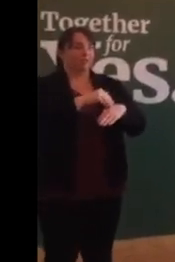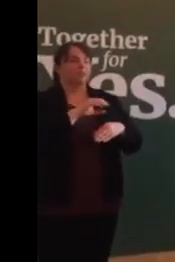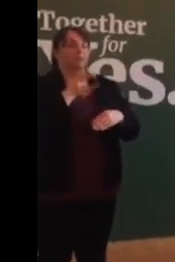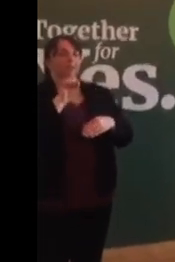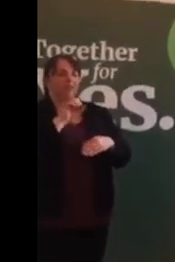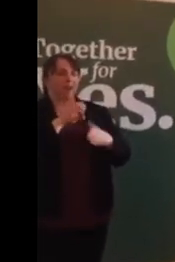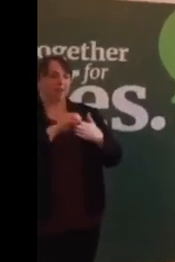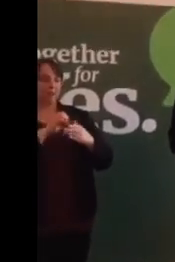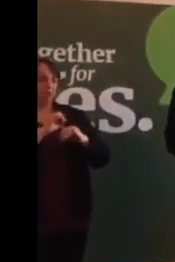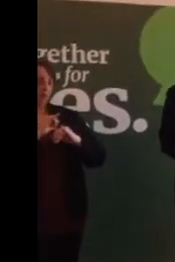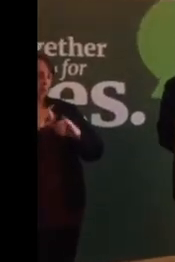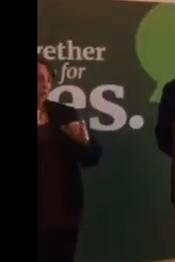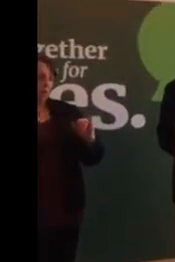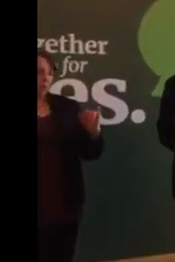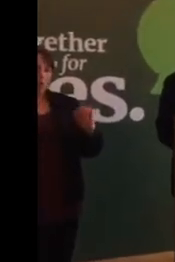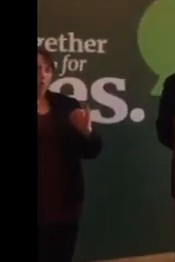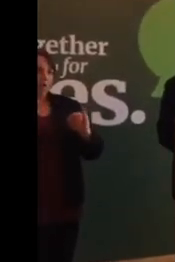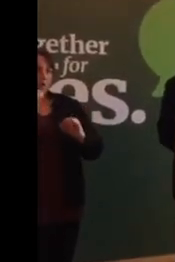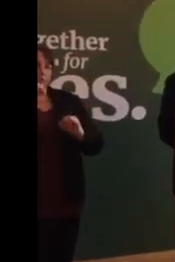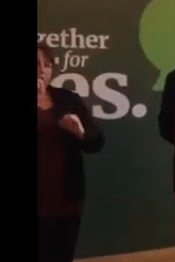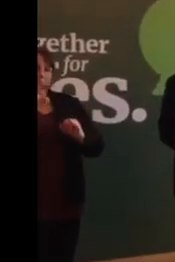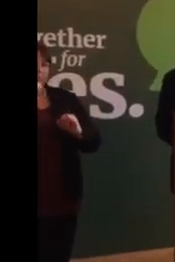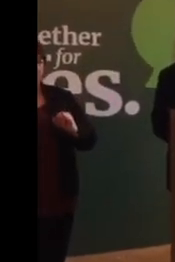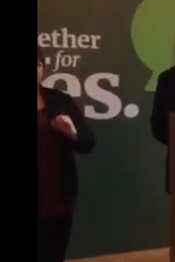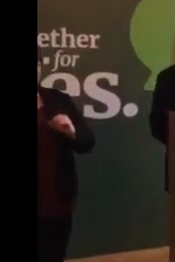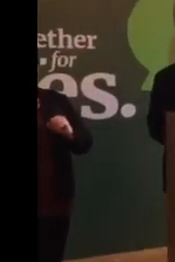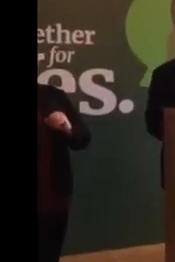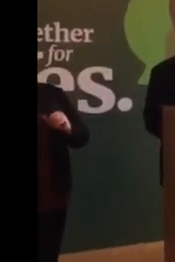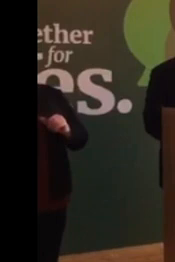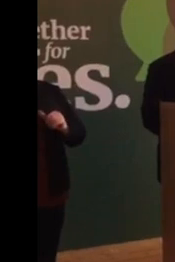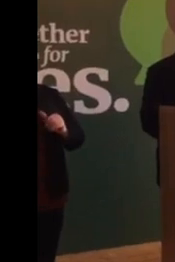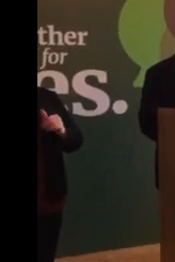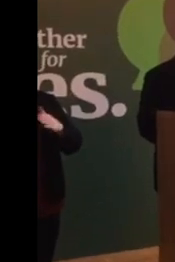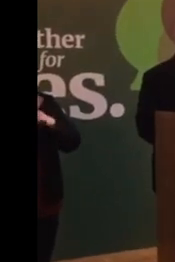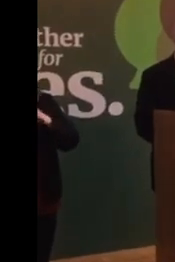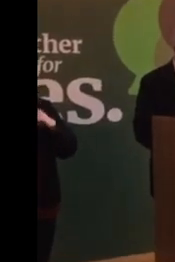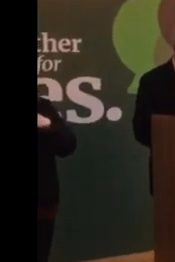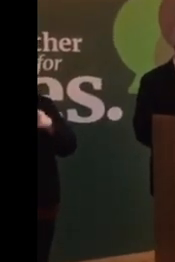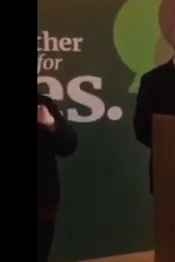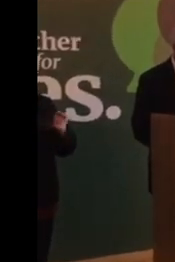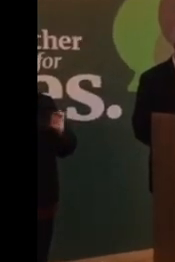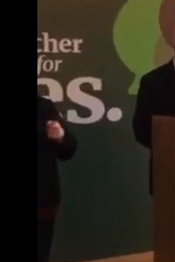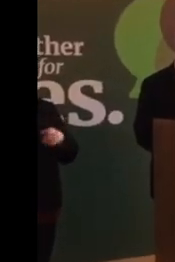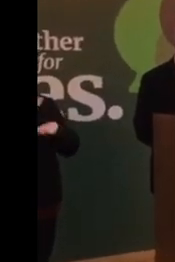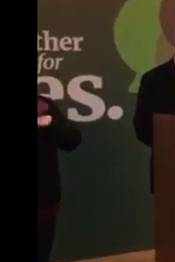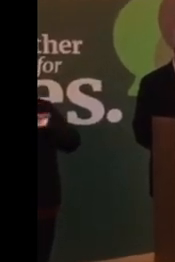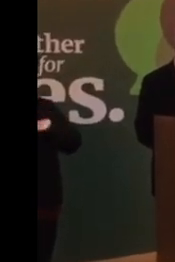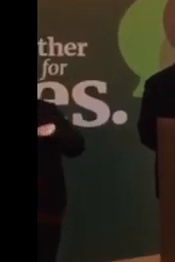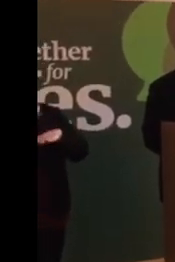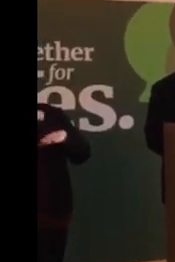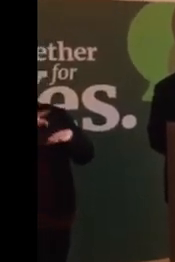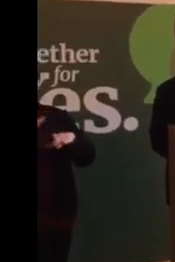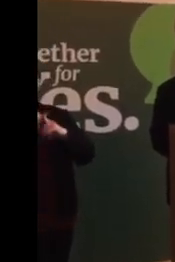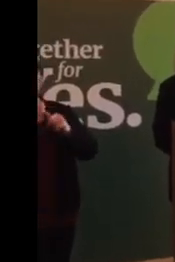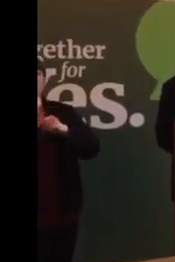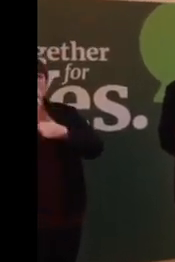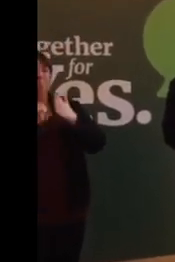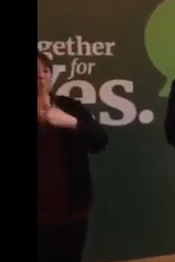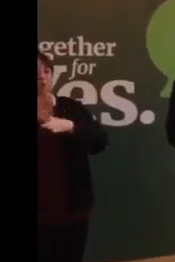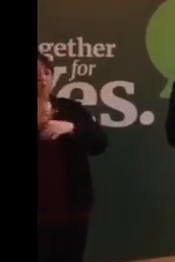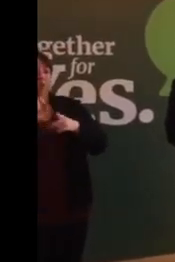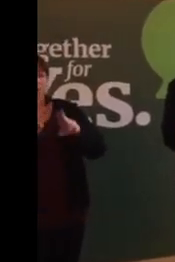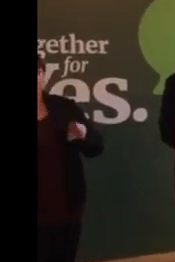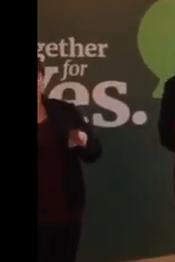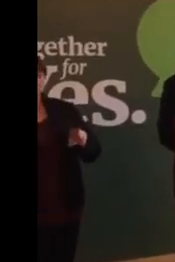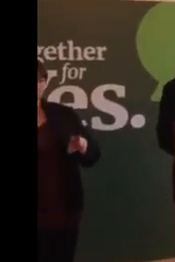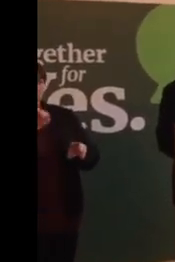sepsis which was unresponsive to treatment and she died. If she had lived in any other European country and not Ireland, she would almost certainly